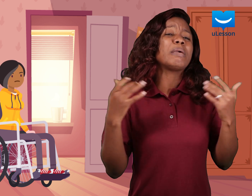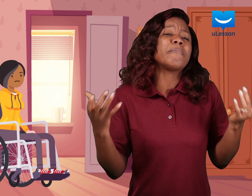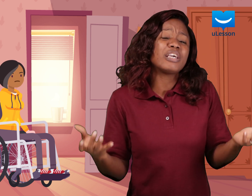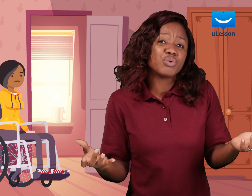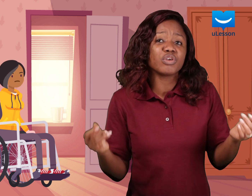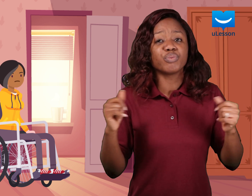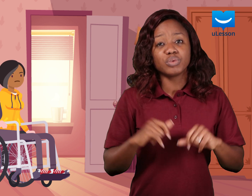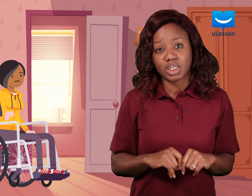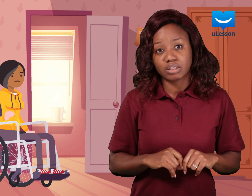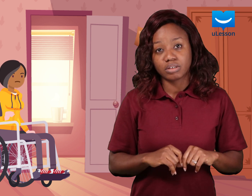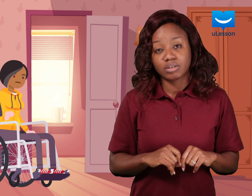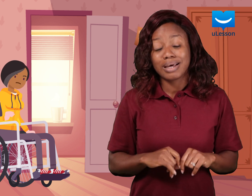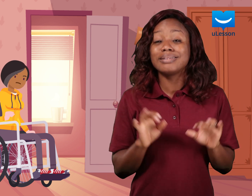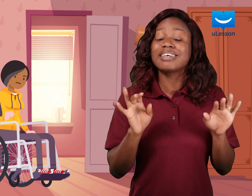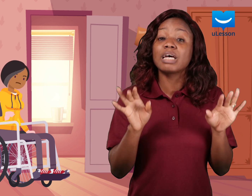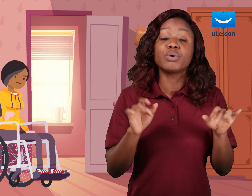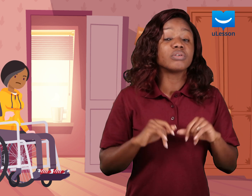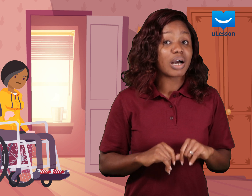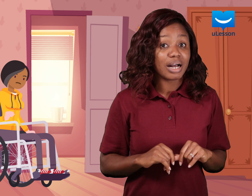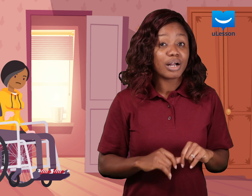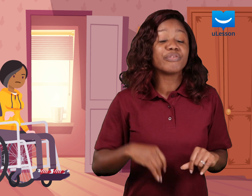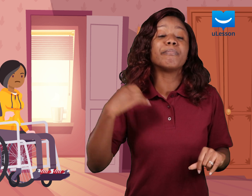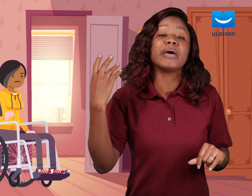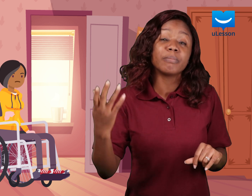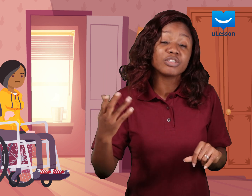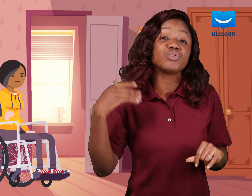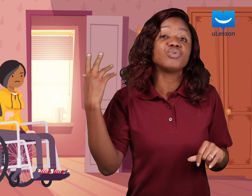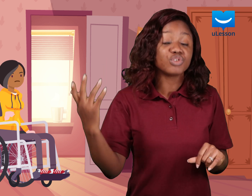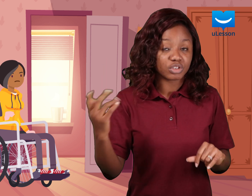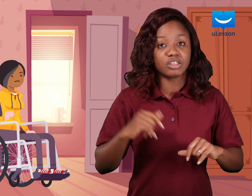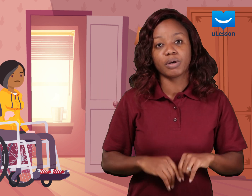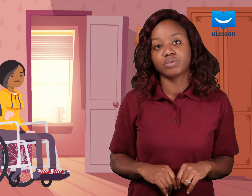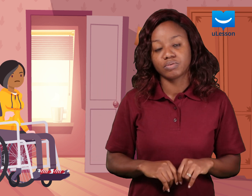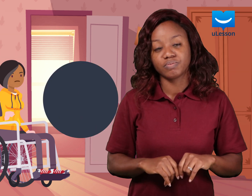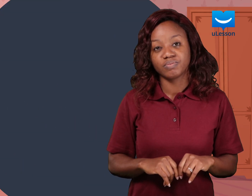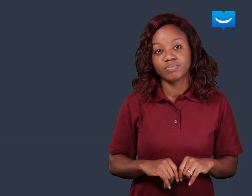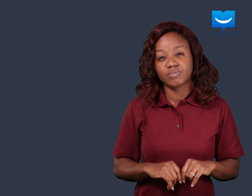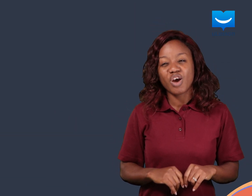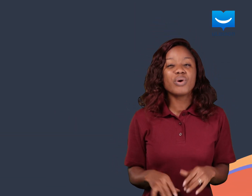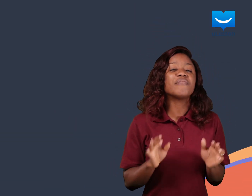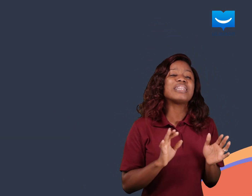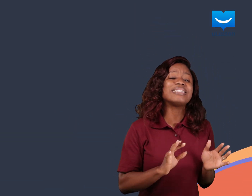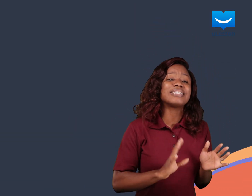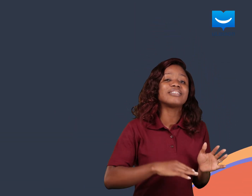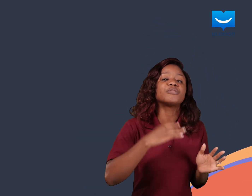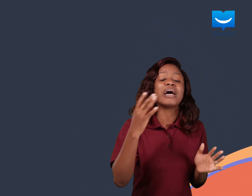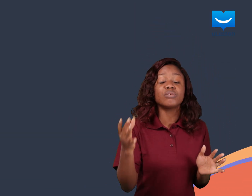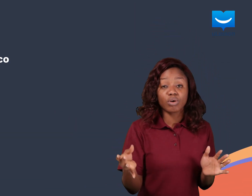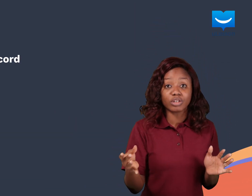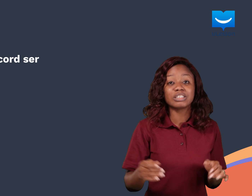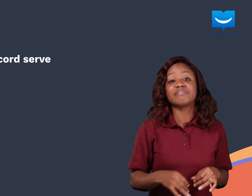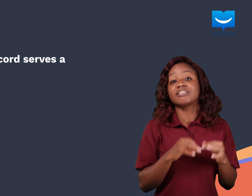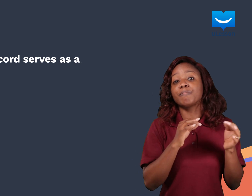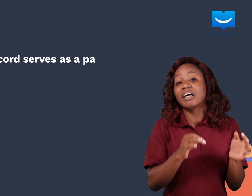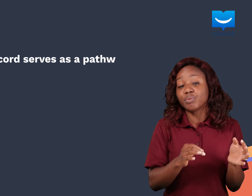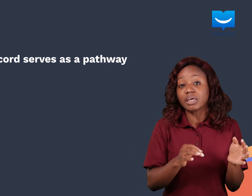so they may make use of wheelchairs. Next time you are in a car, remember to use your seat belt. We have learnt that the spinal